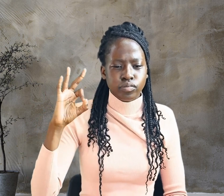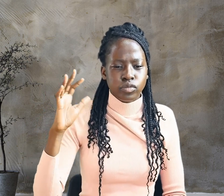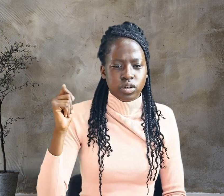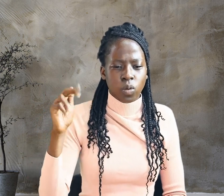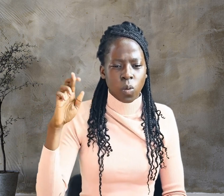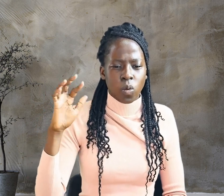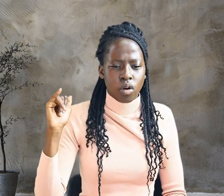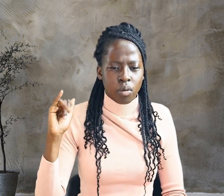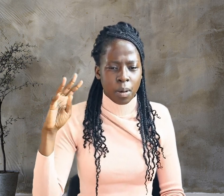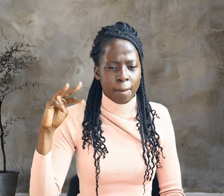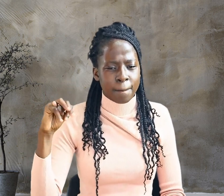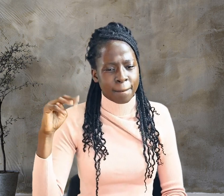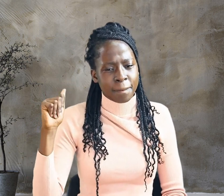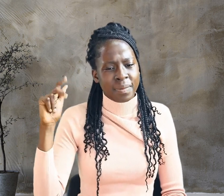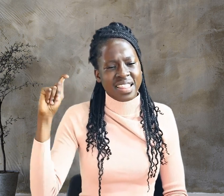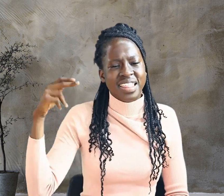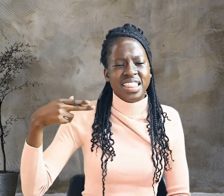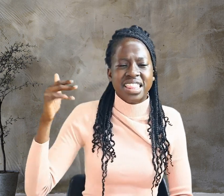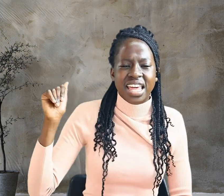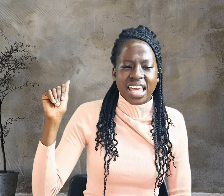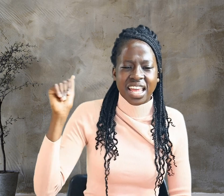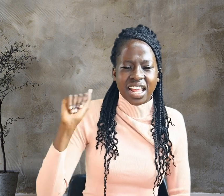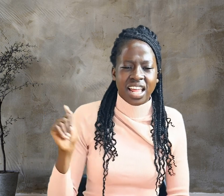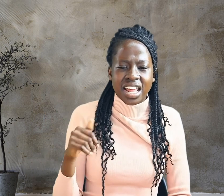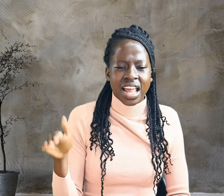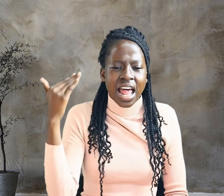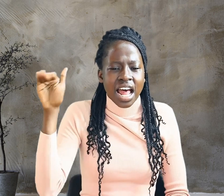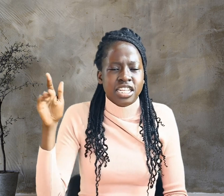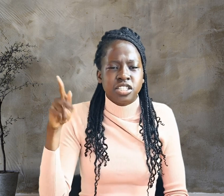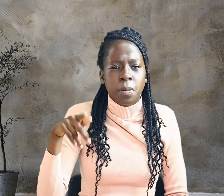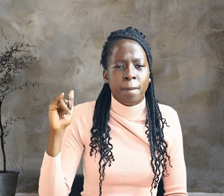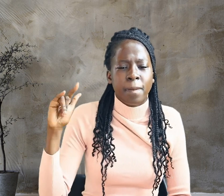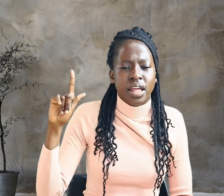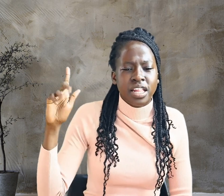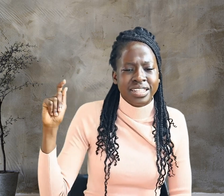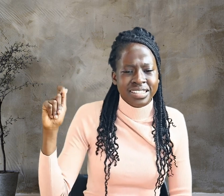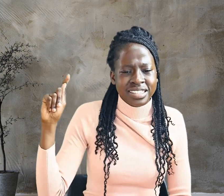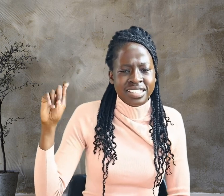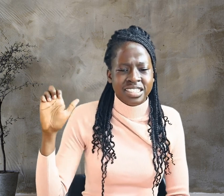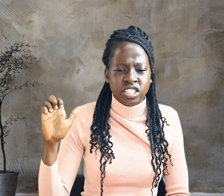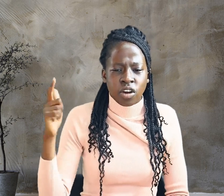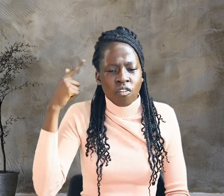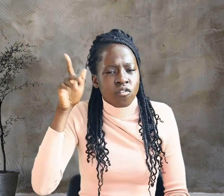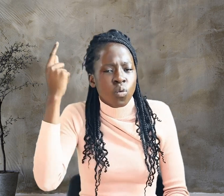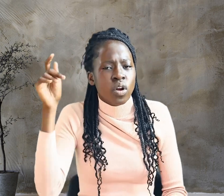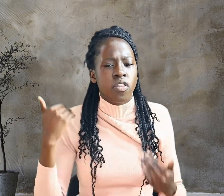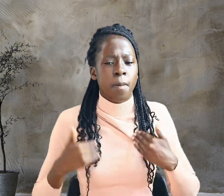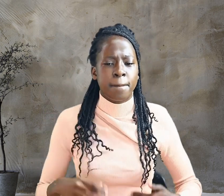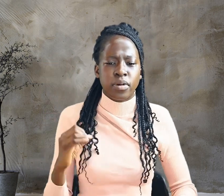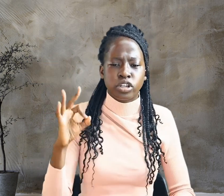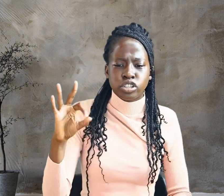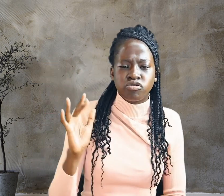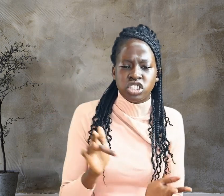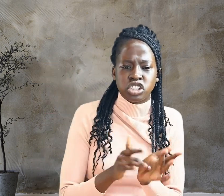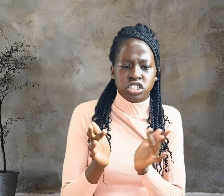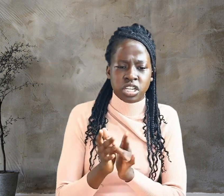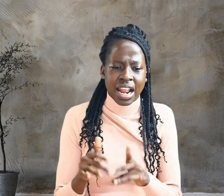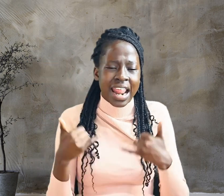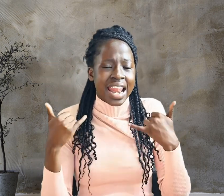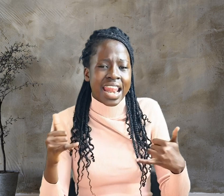asked Pilate for the body of Jesus. Now Joseph was a disciple of Jesus, but